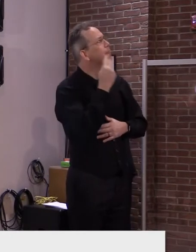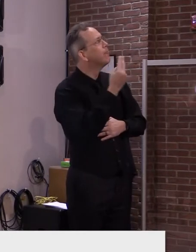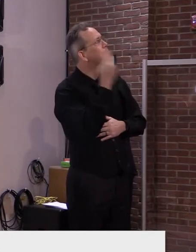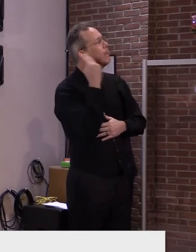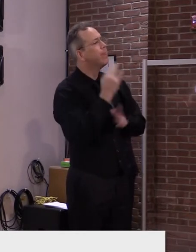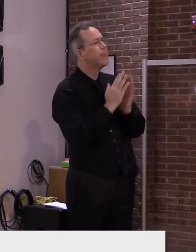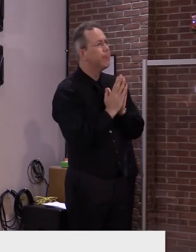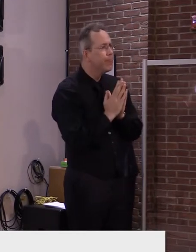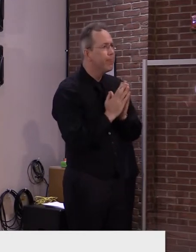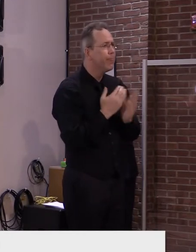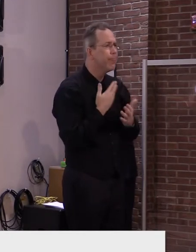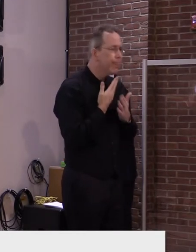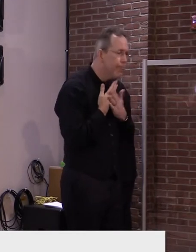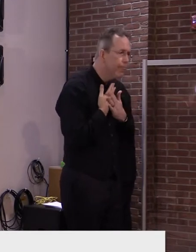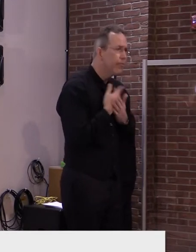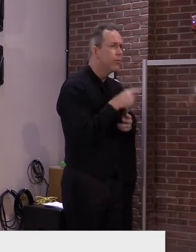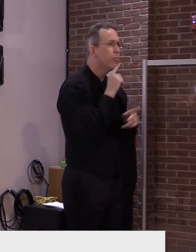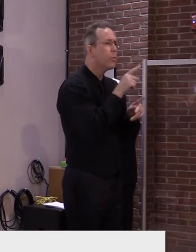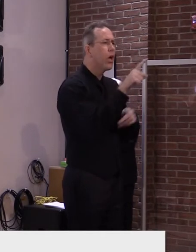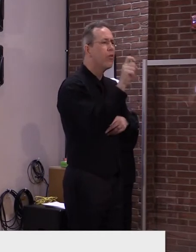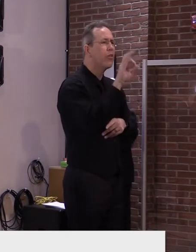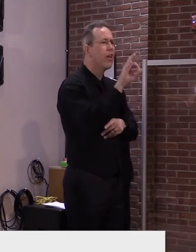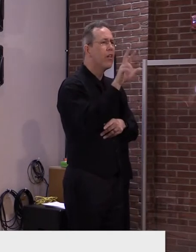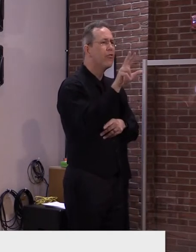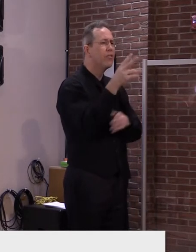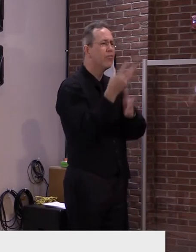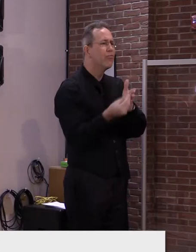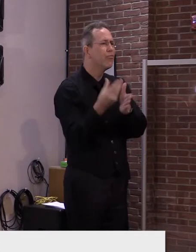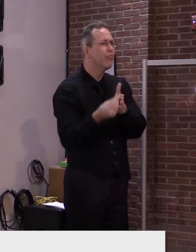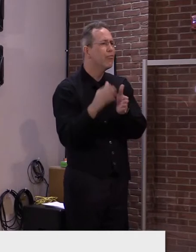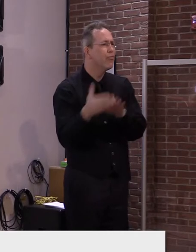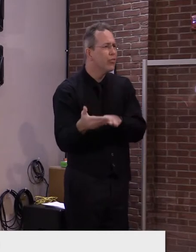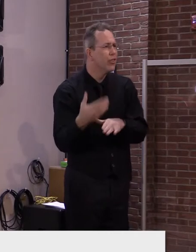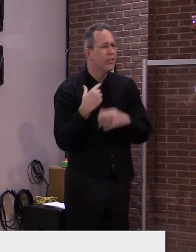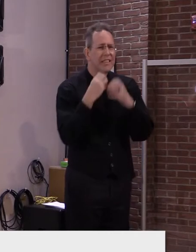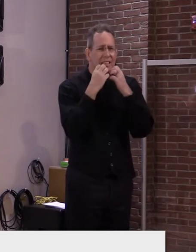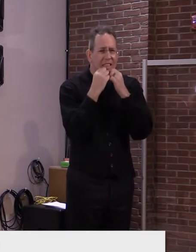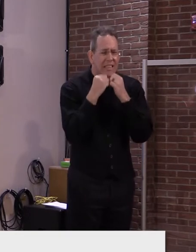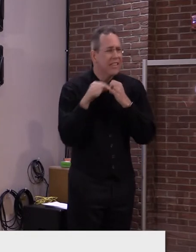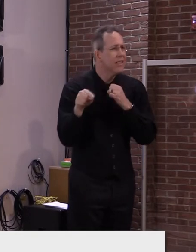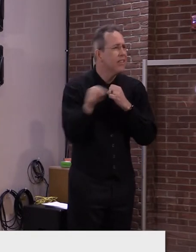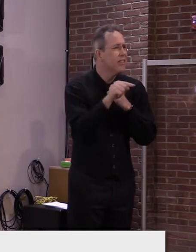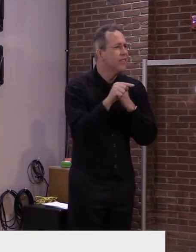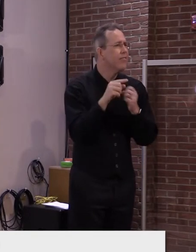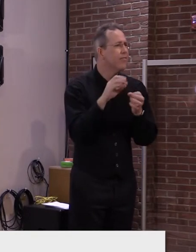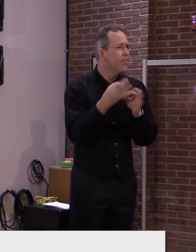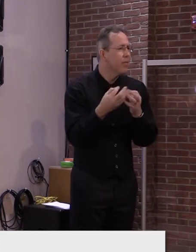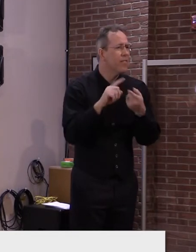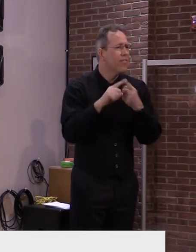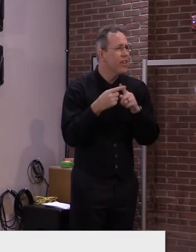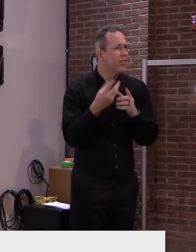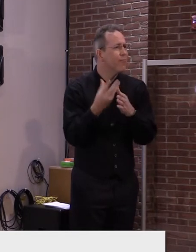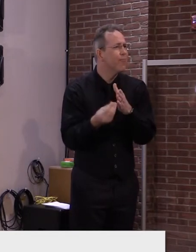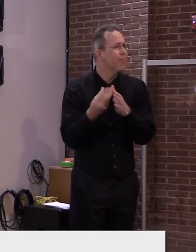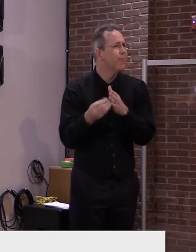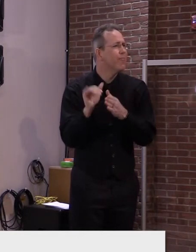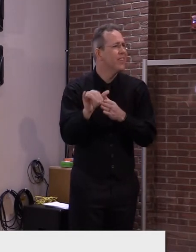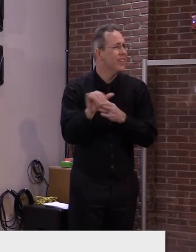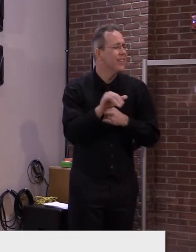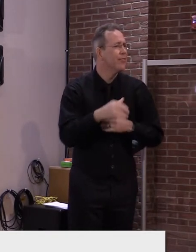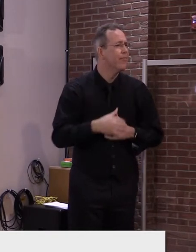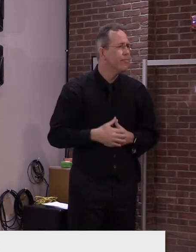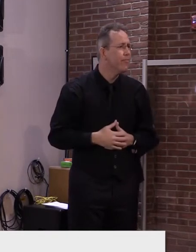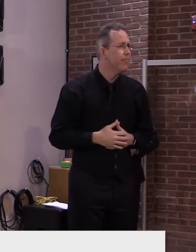Think about those who love them, friends and family of members left behind. And think about the